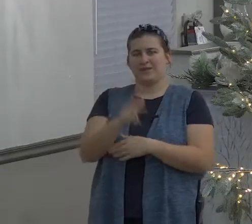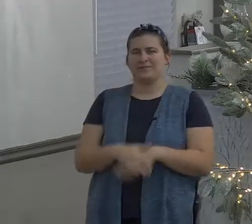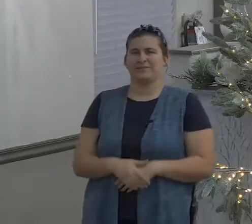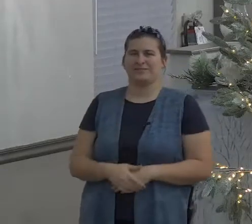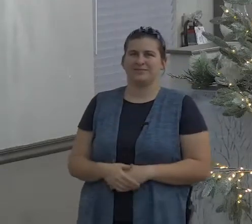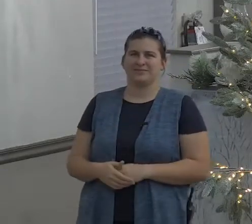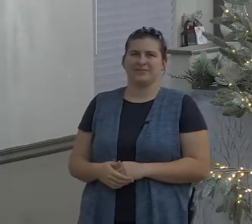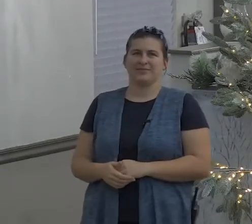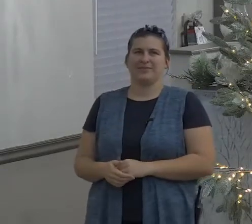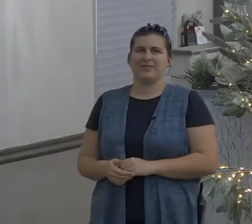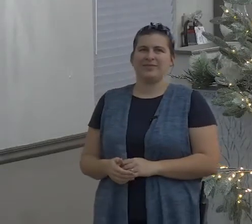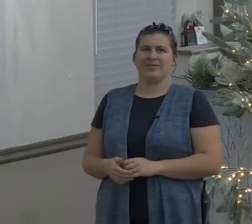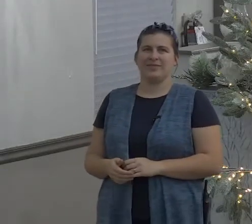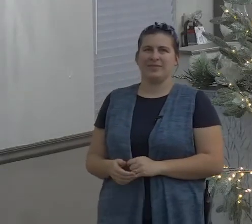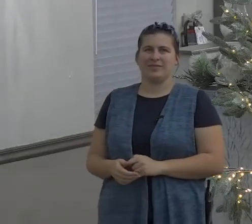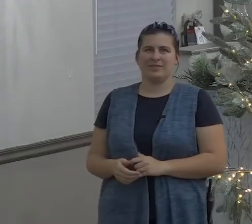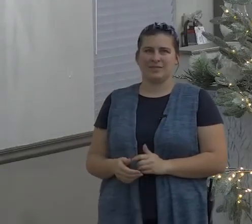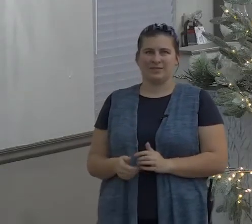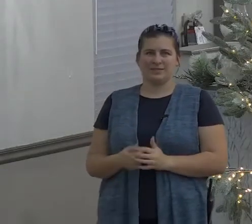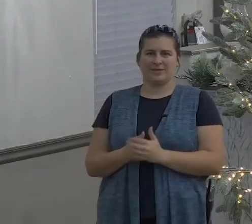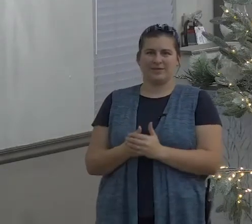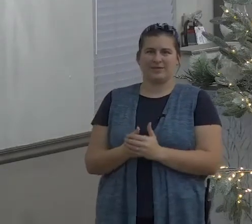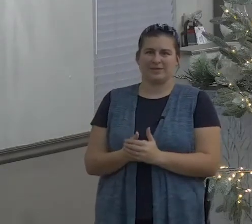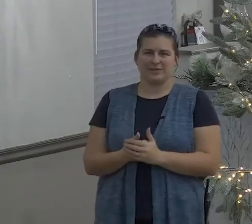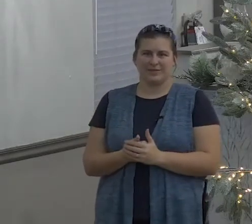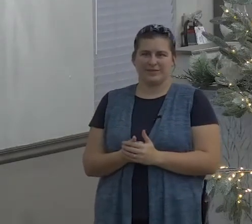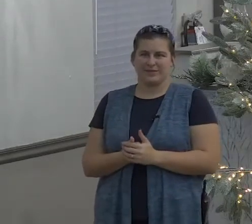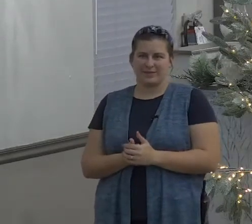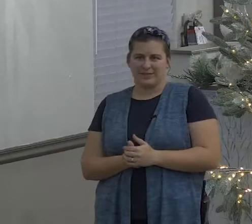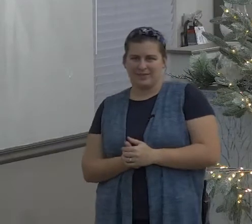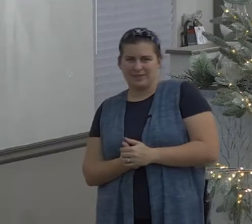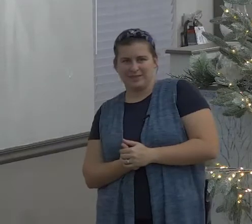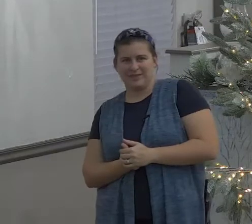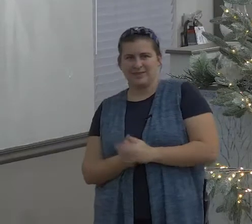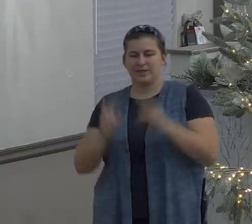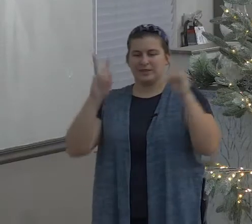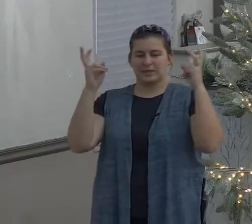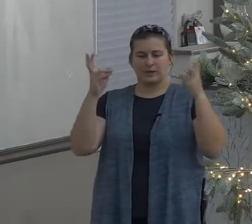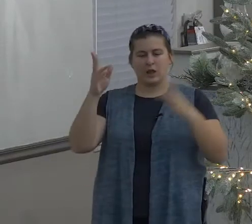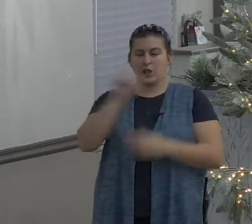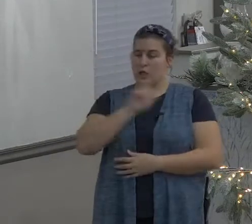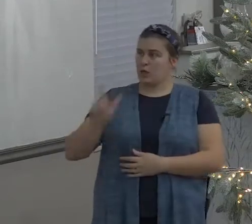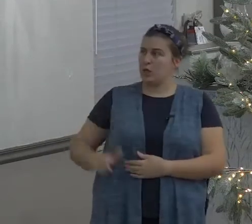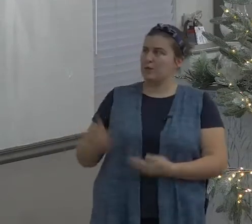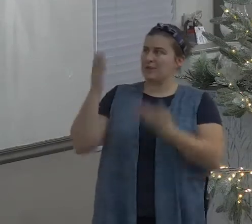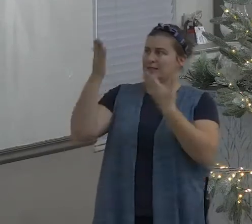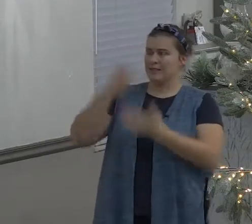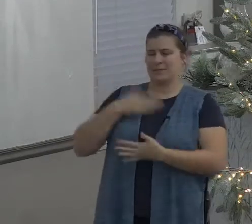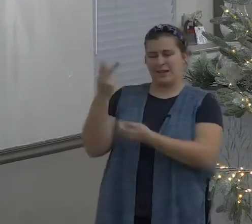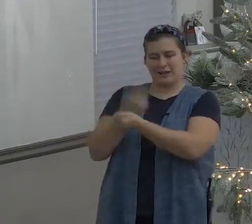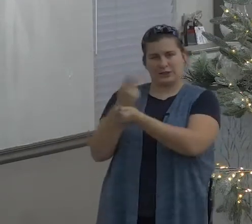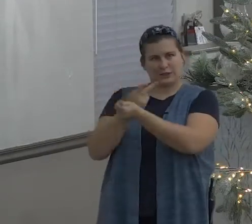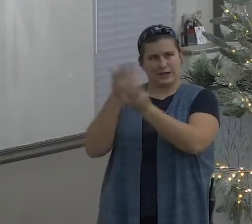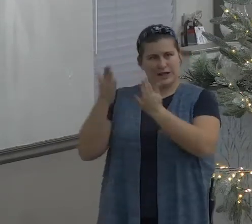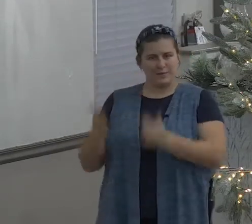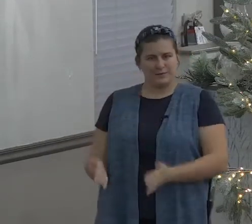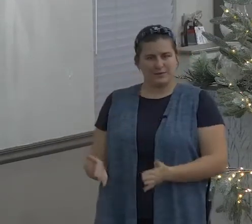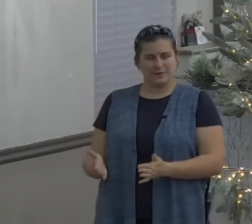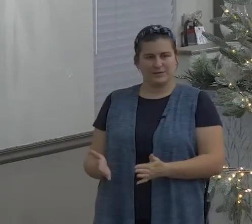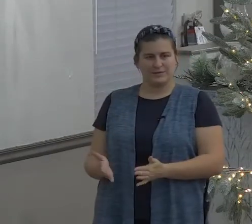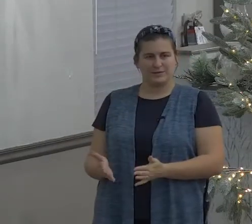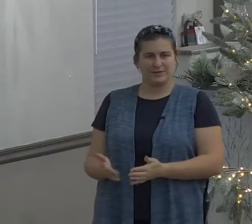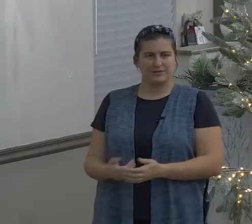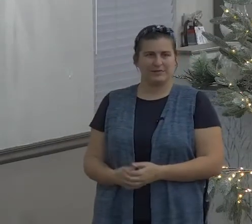so there's the guy he already got it just give up now Psalm 23 let's turn there Psalm